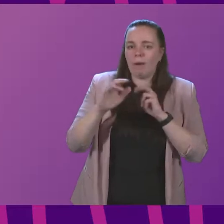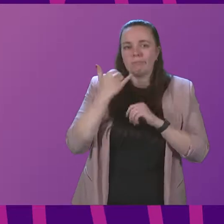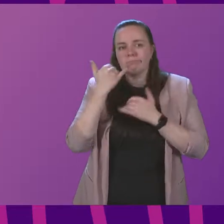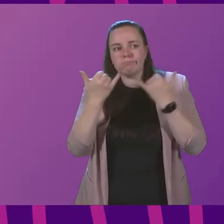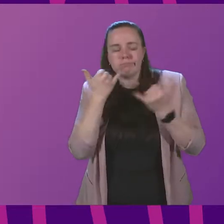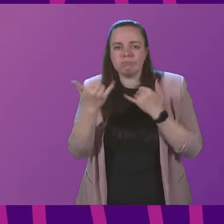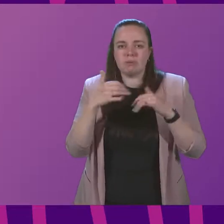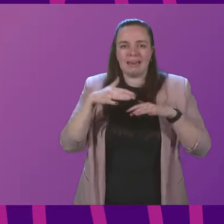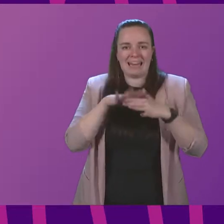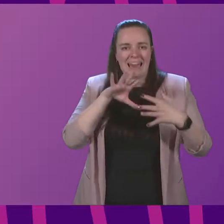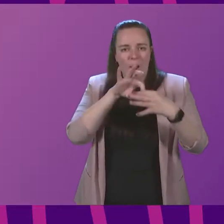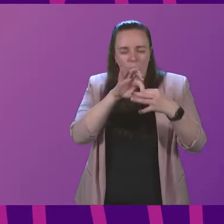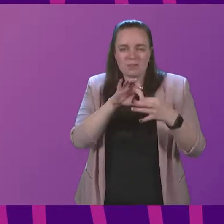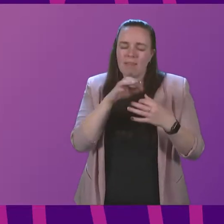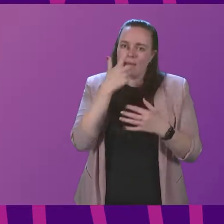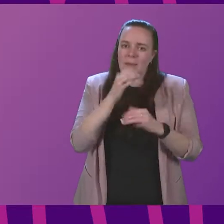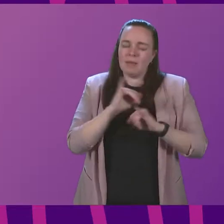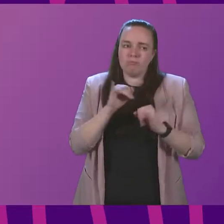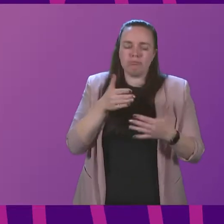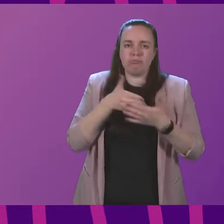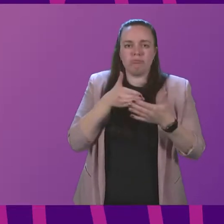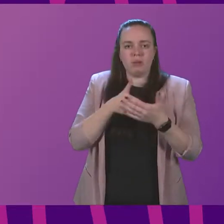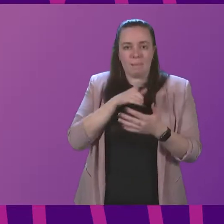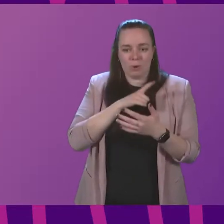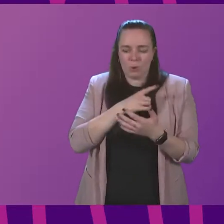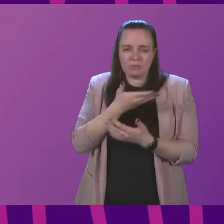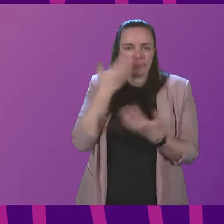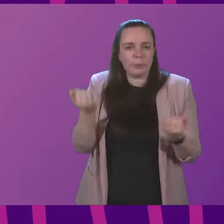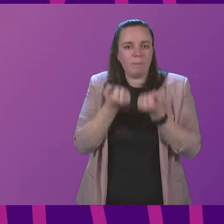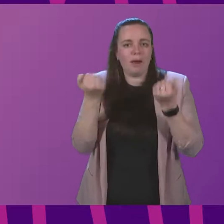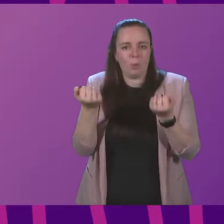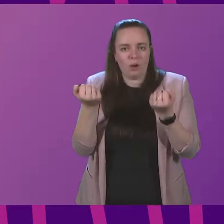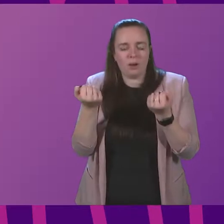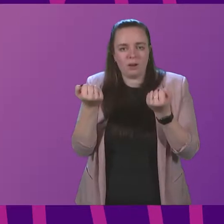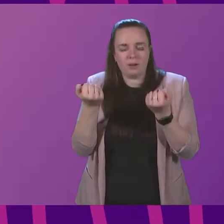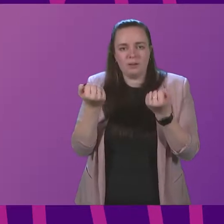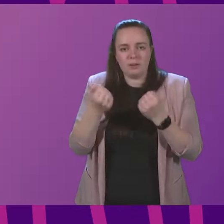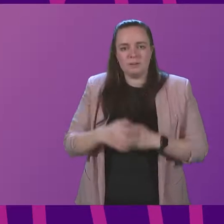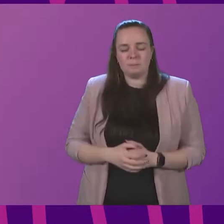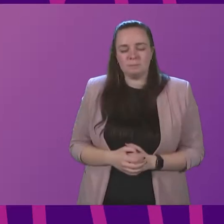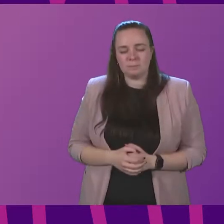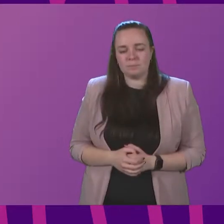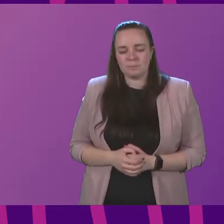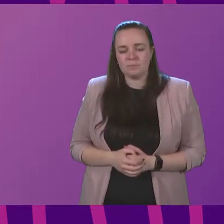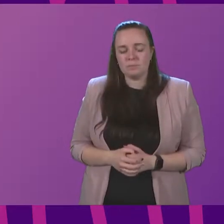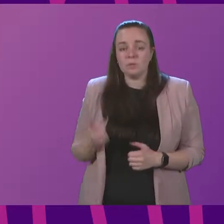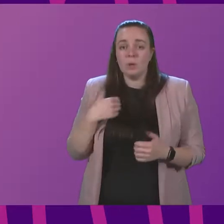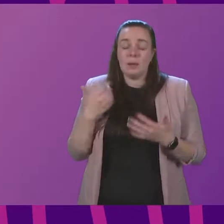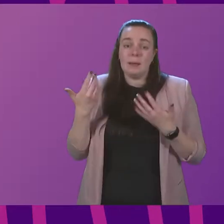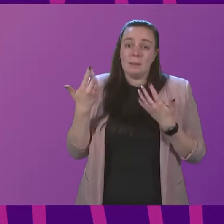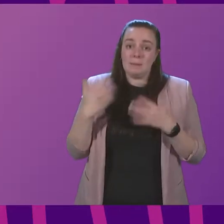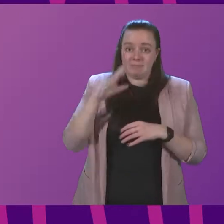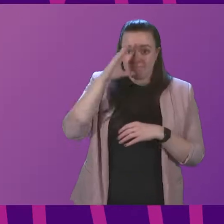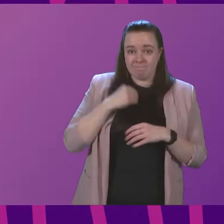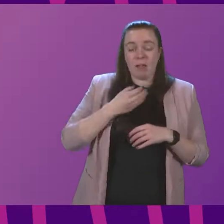and there can be significant interruption to them because of the loss of power supply. So I have had that assurance about